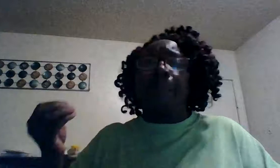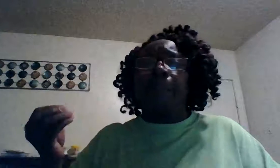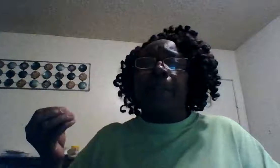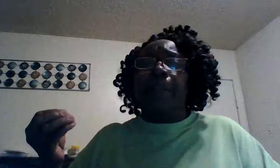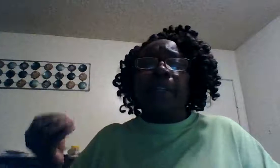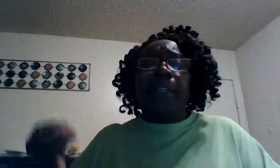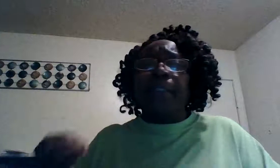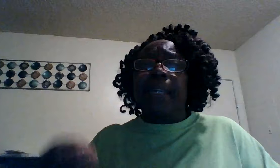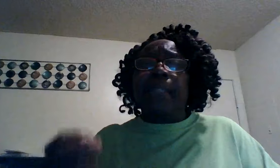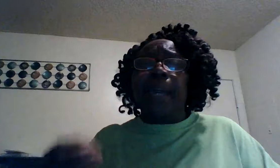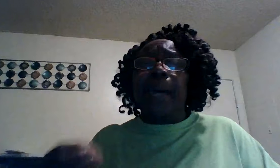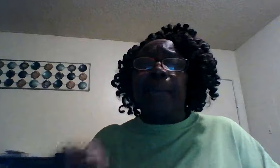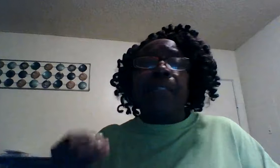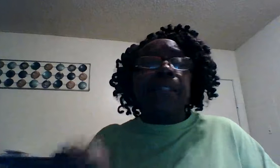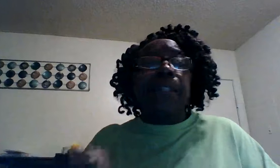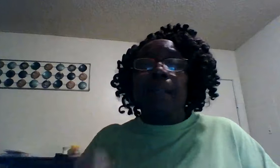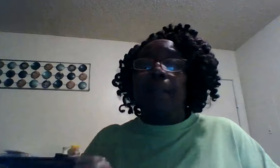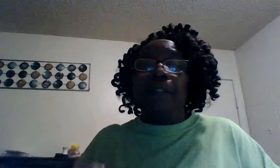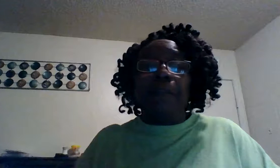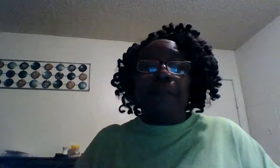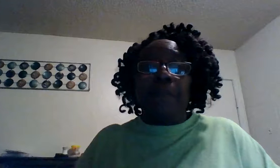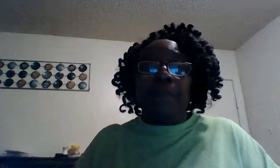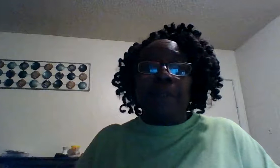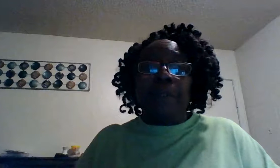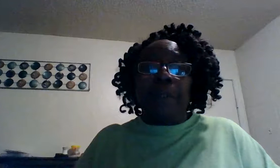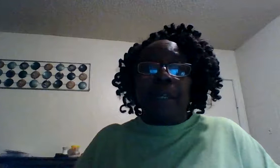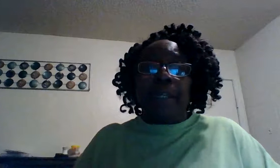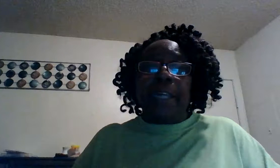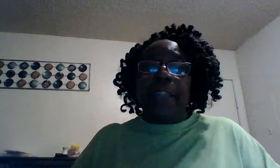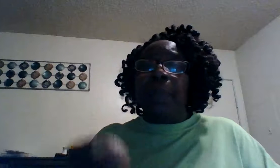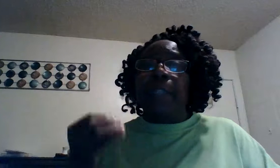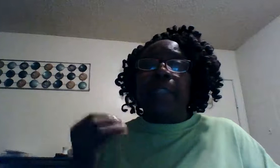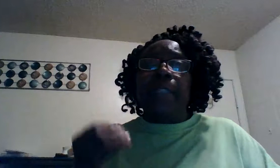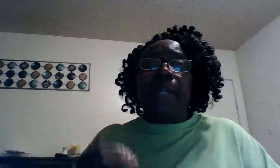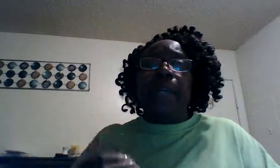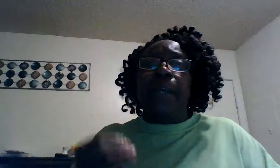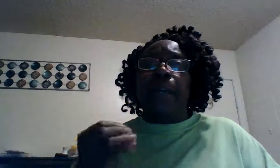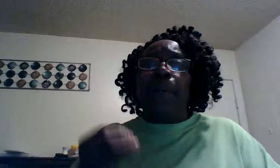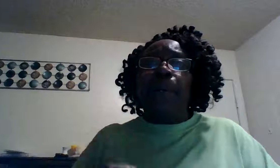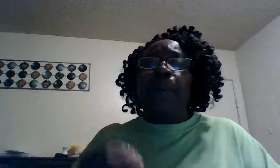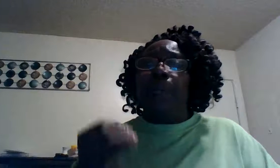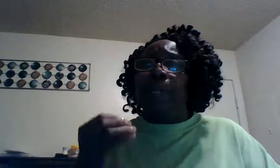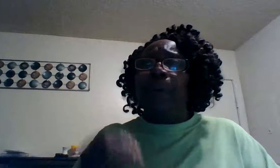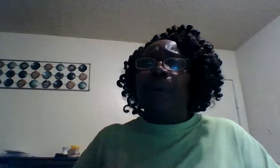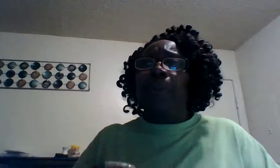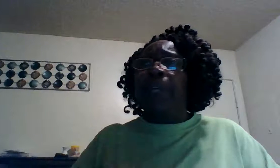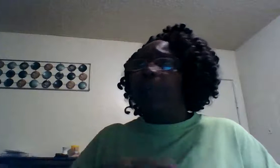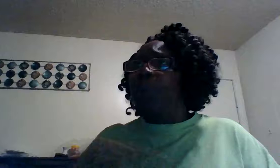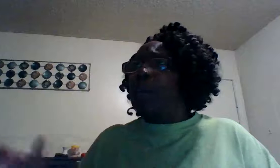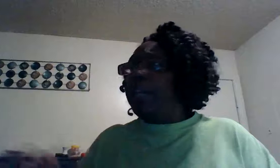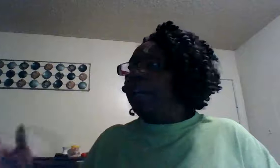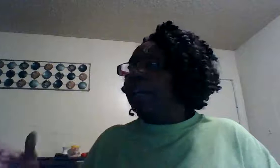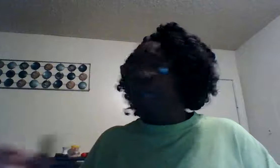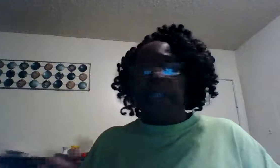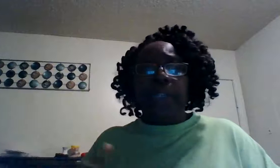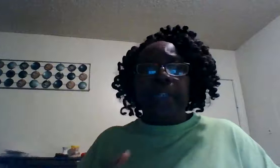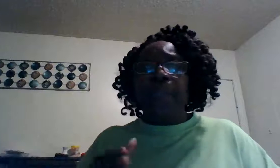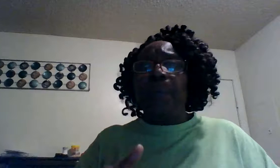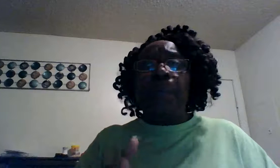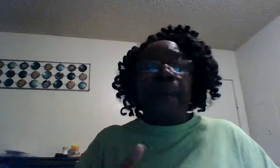because that's how much he loves you that's really he said who who means whatever it is whoever